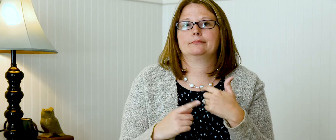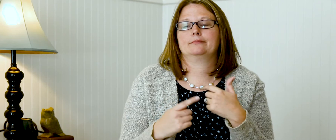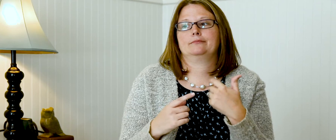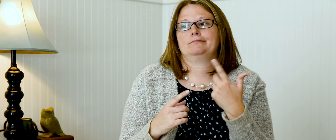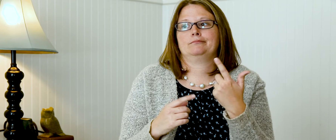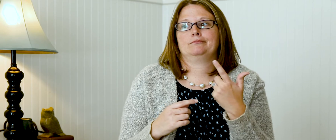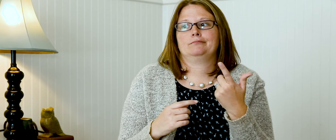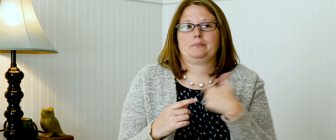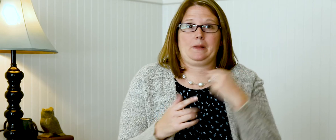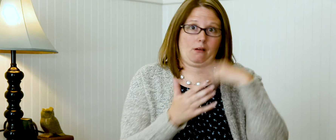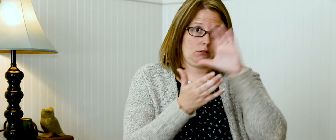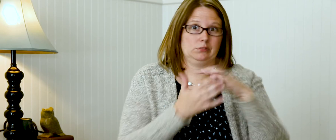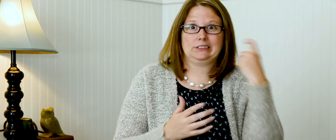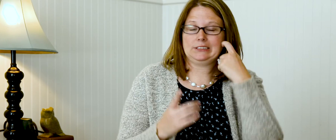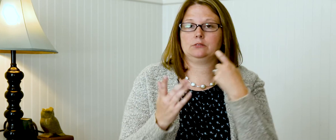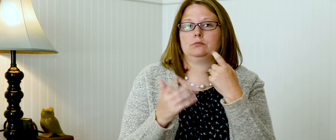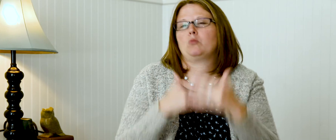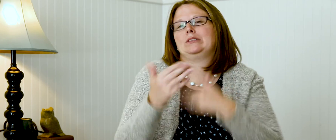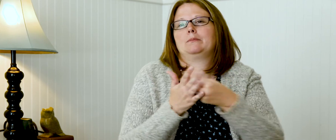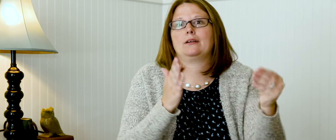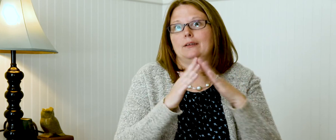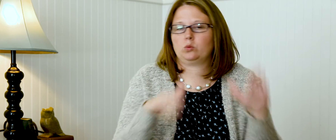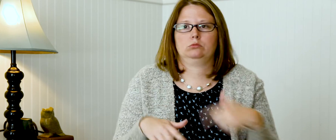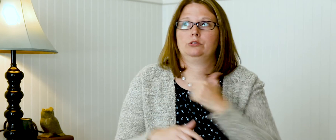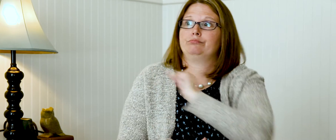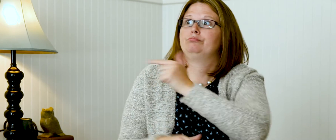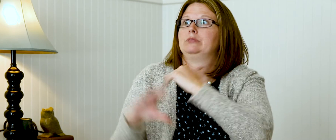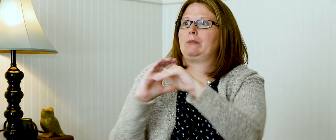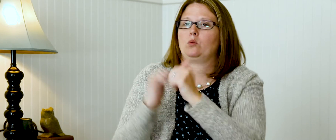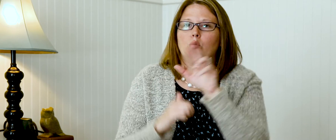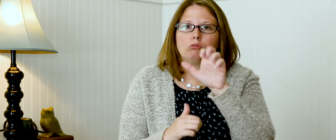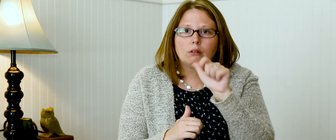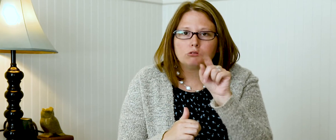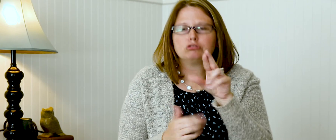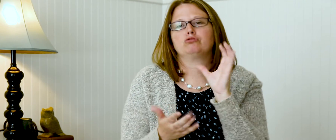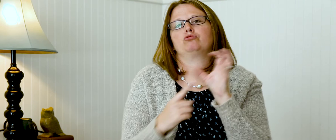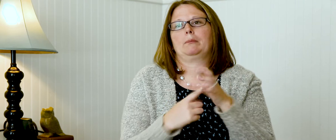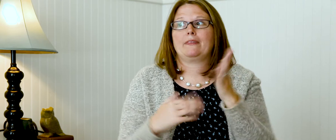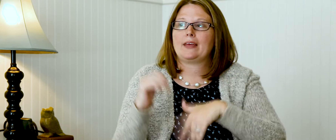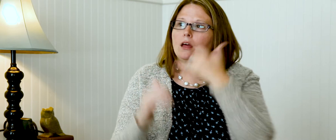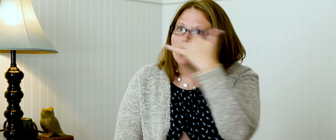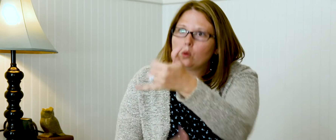My husband and I recently bought a house. It was great to be able to communicate through email rather than going through the process of calling and leaving messages.